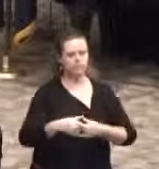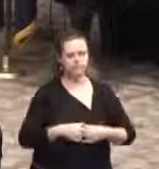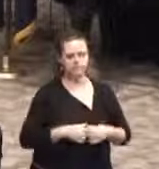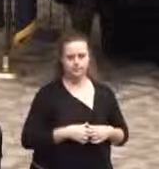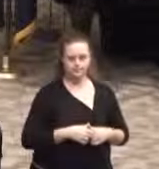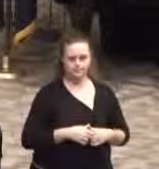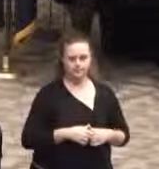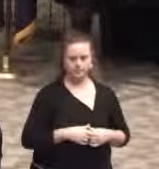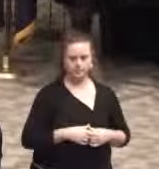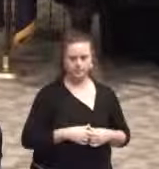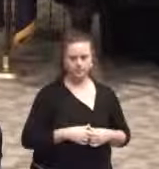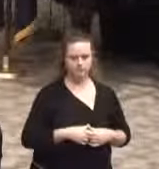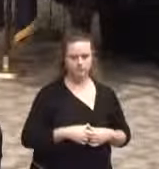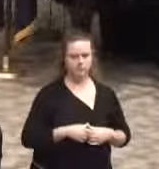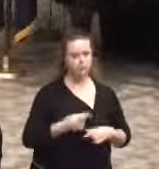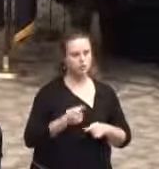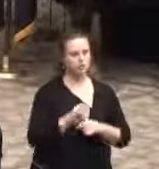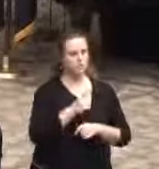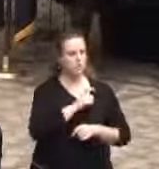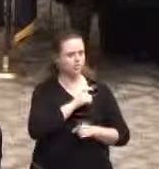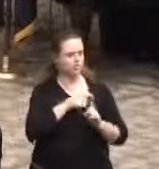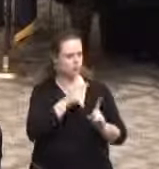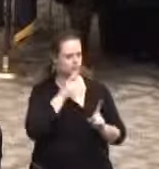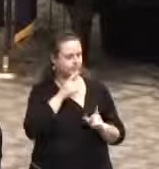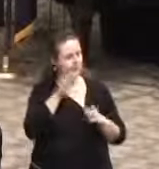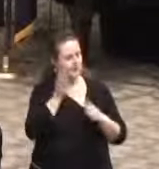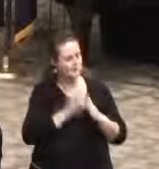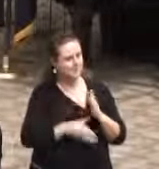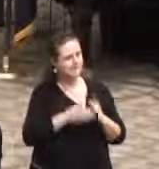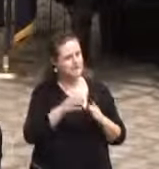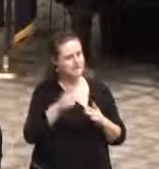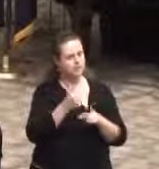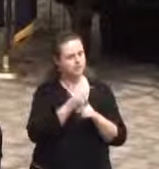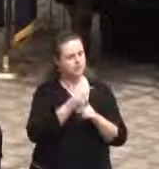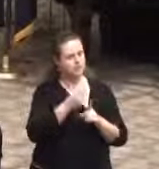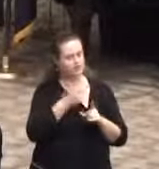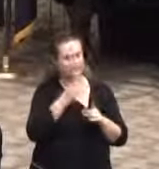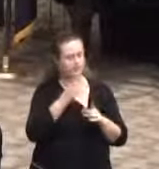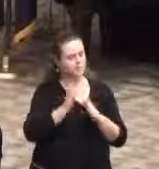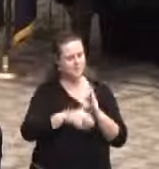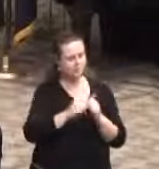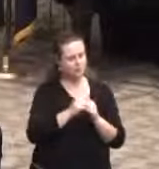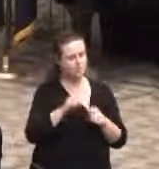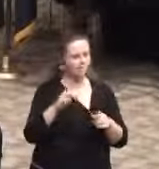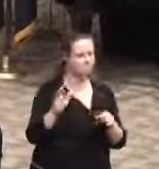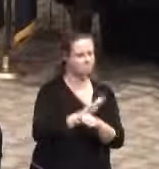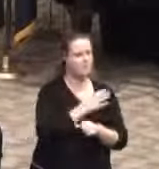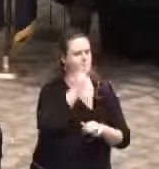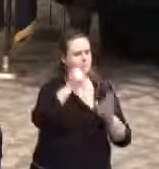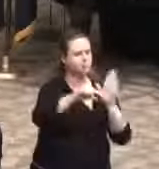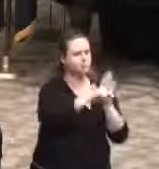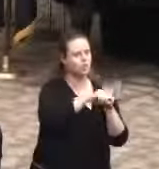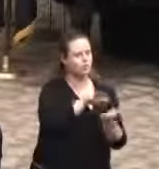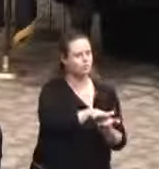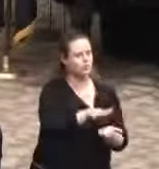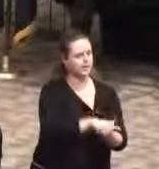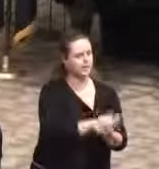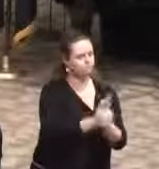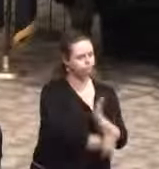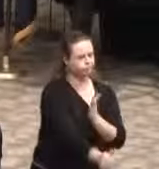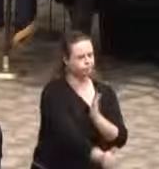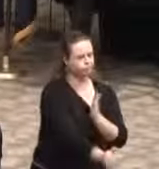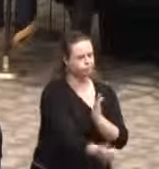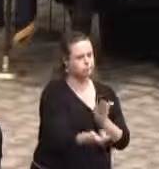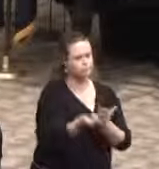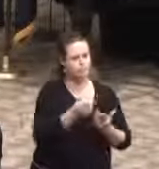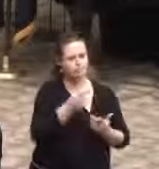This award is earned by the corrections officer that completes the training academy with the highest overall academic proficiency. The corrections